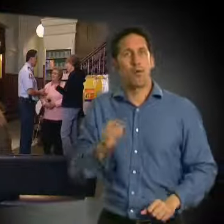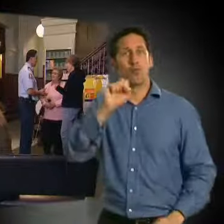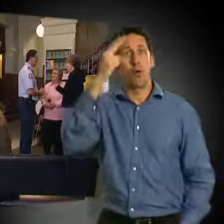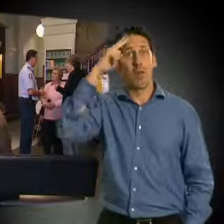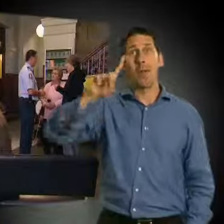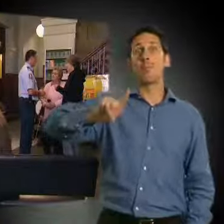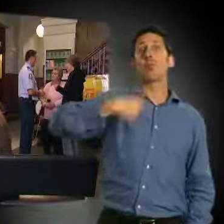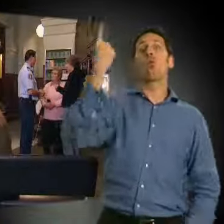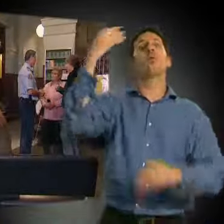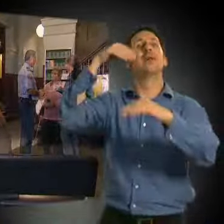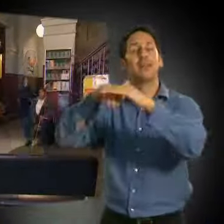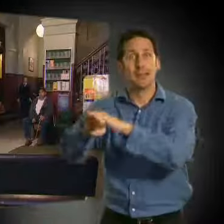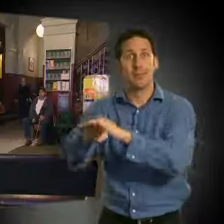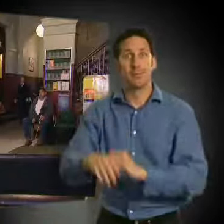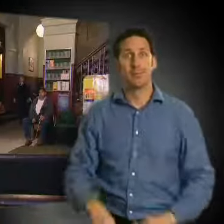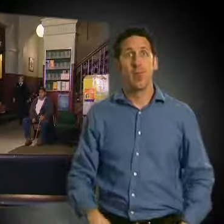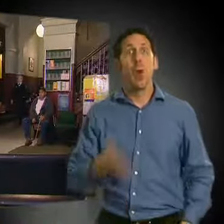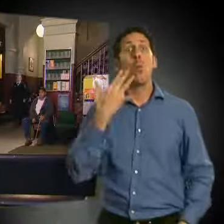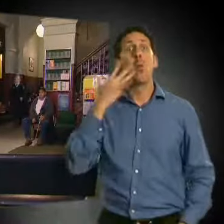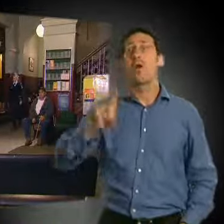courtroom until your name is called.